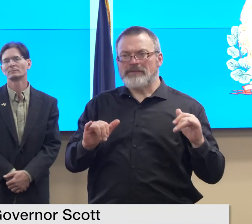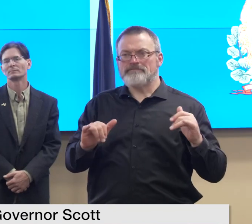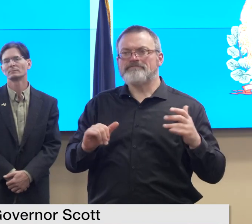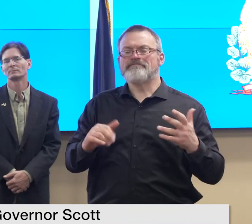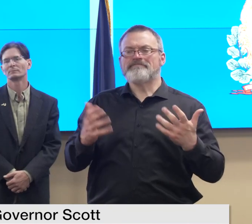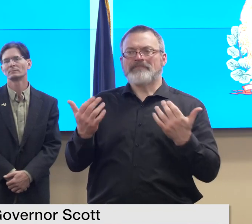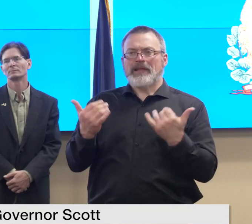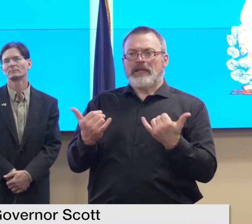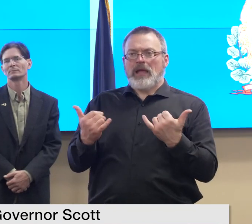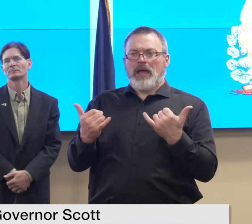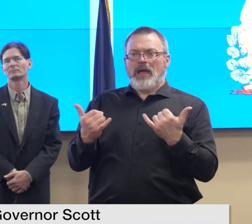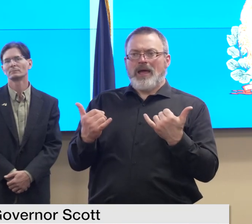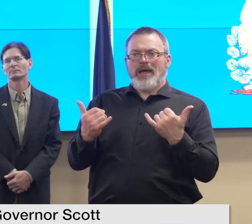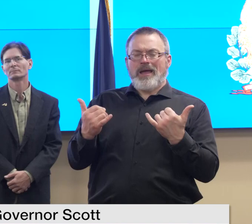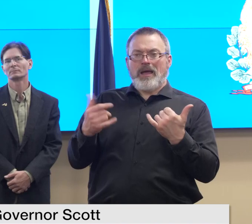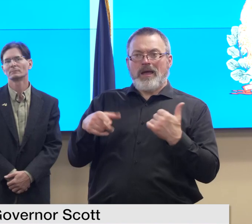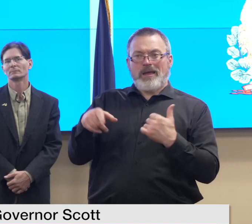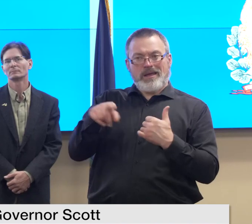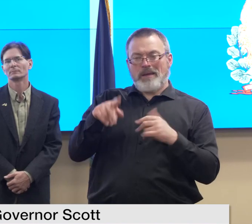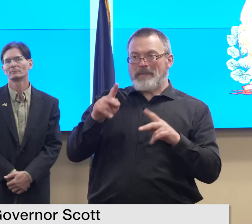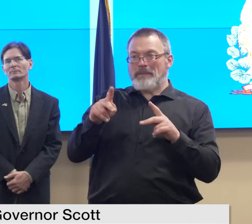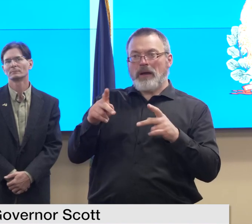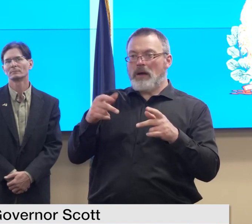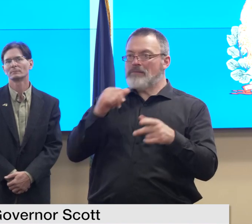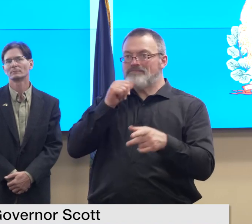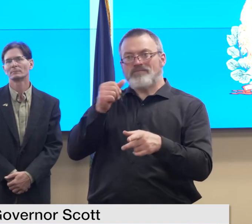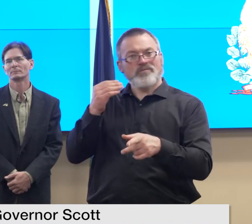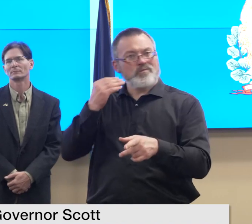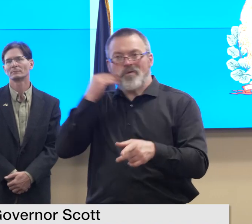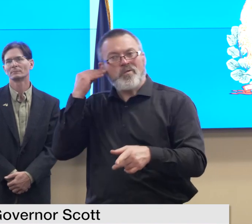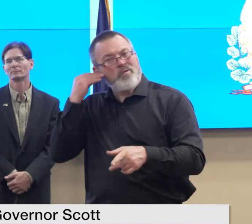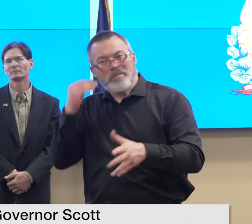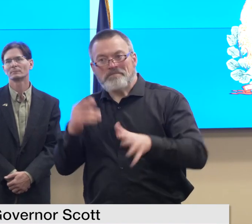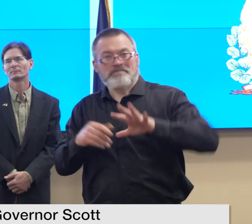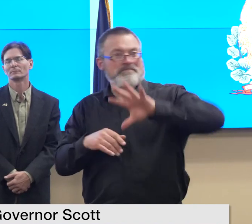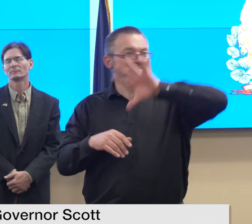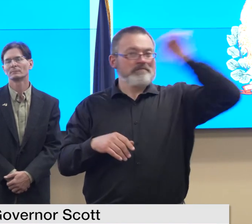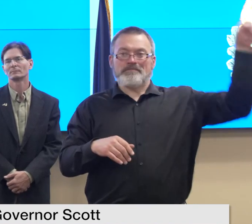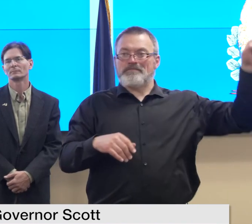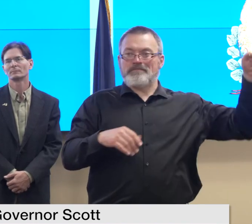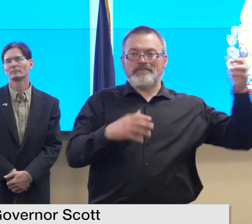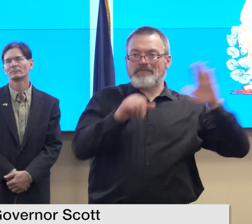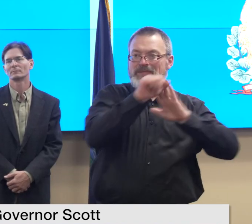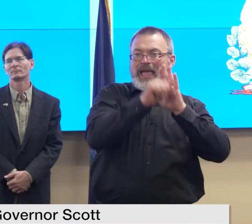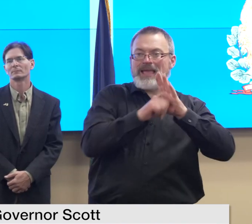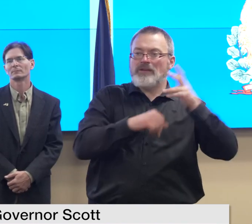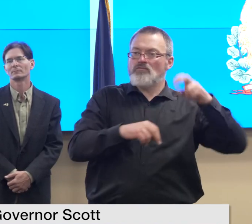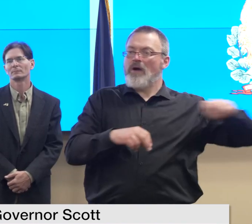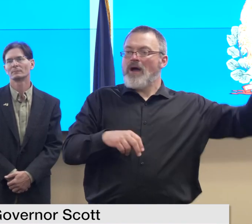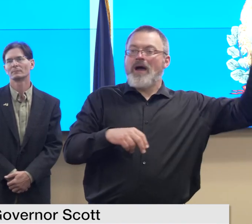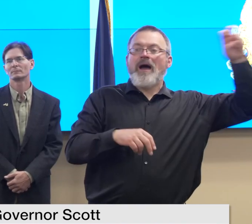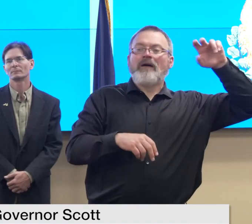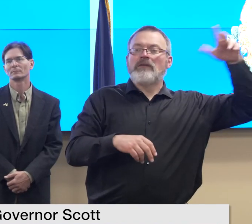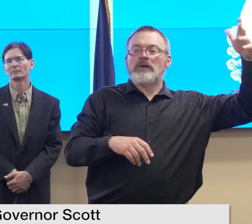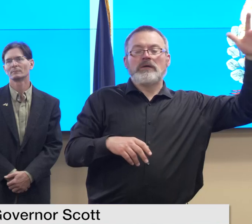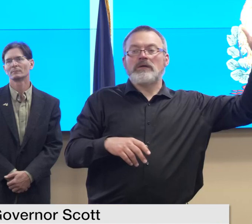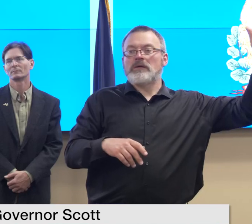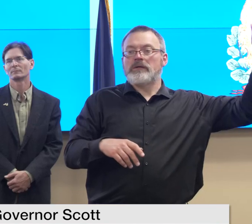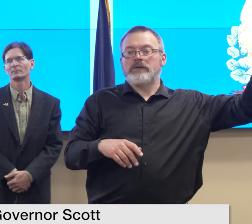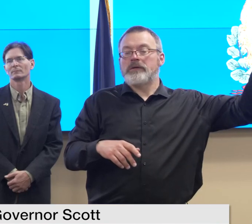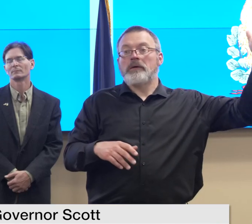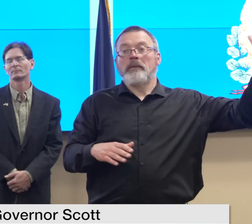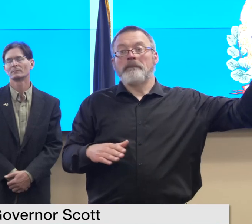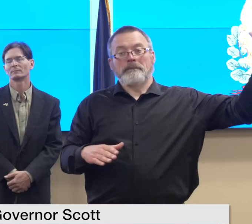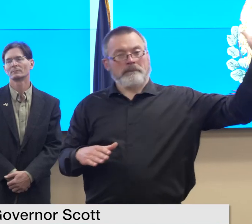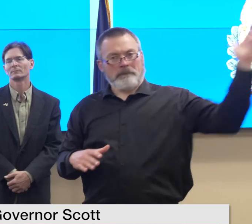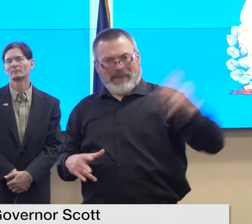that they're traveling out of state or out of country or they have a secondary home up here and they might not come up till august is there